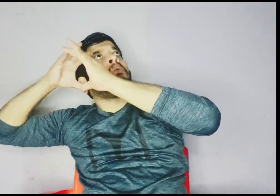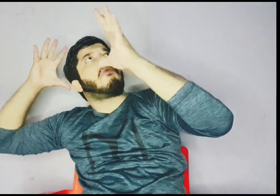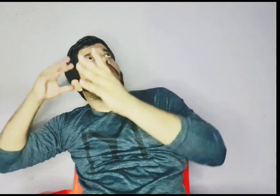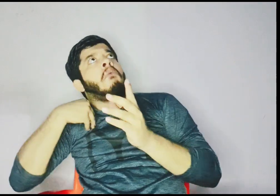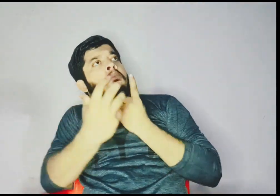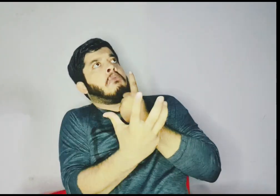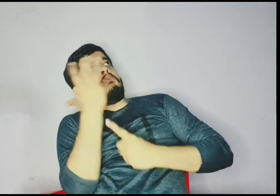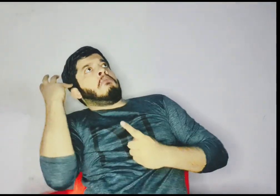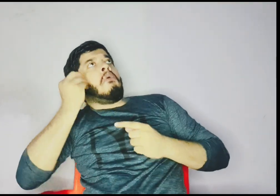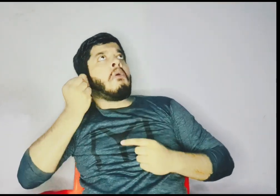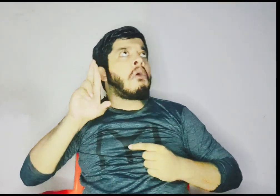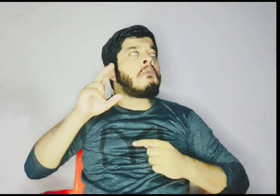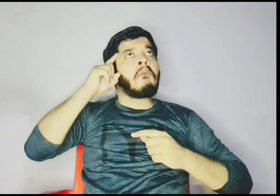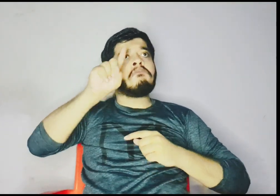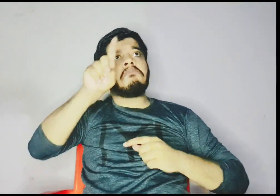on top of the world.